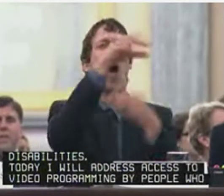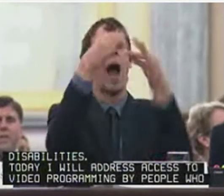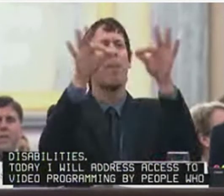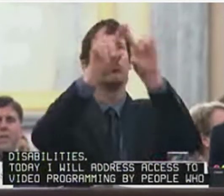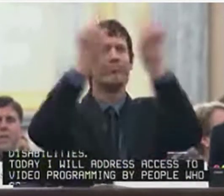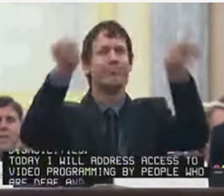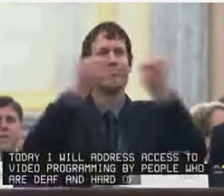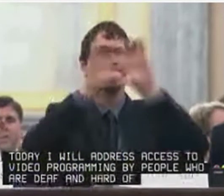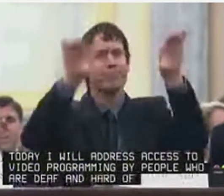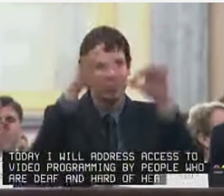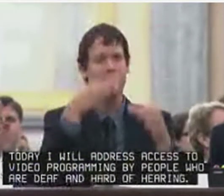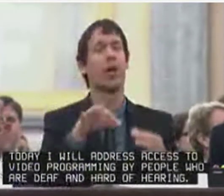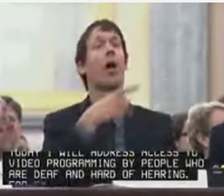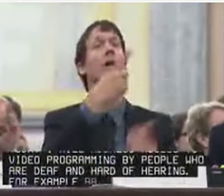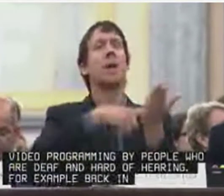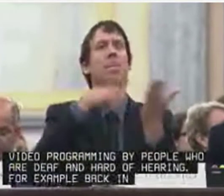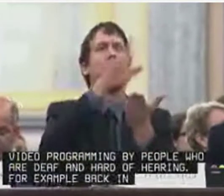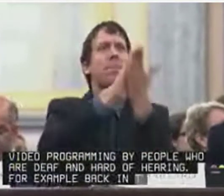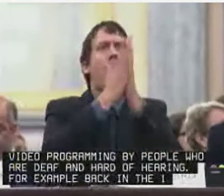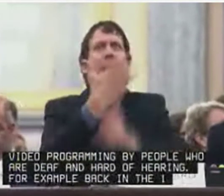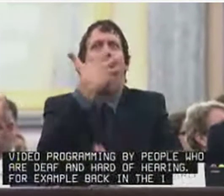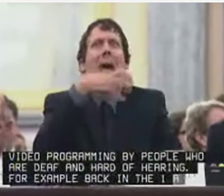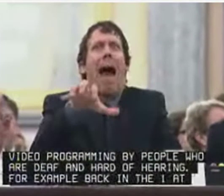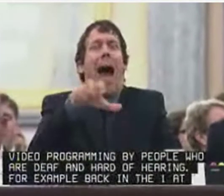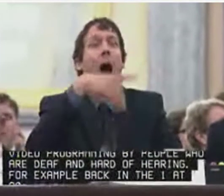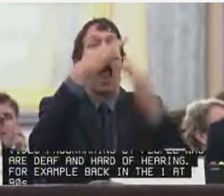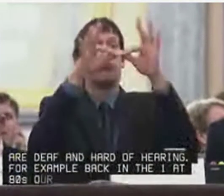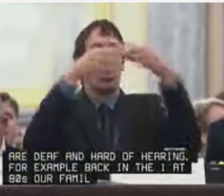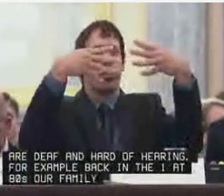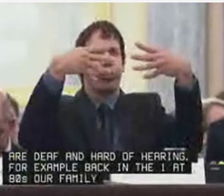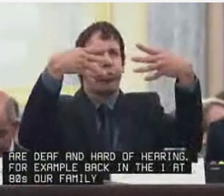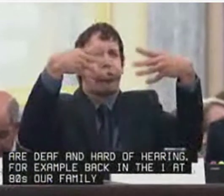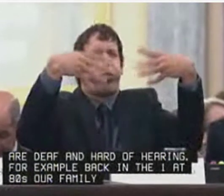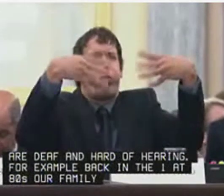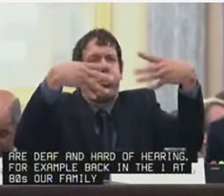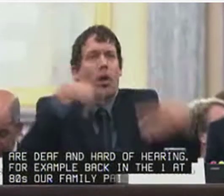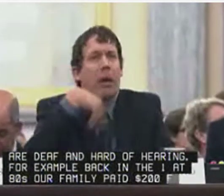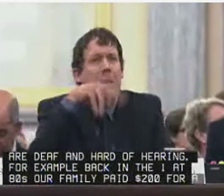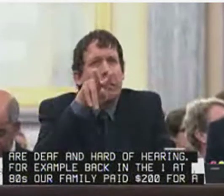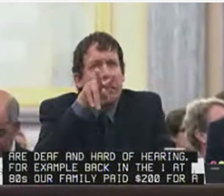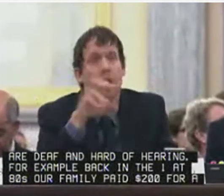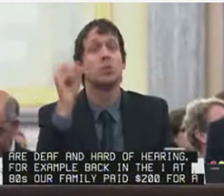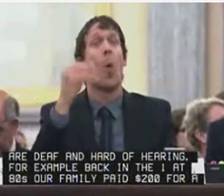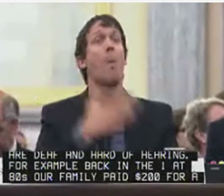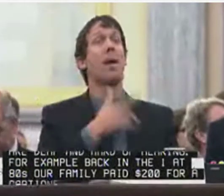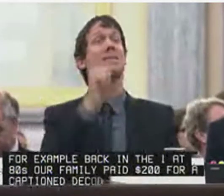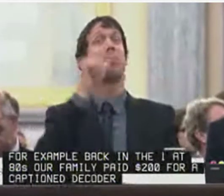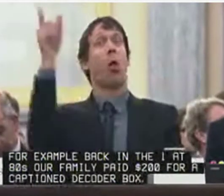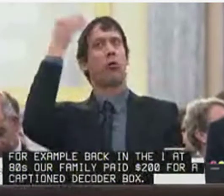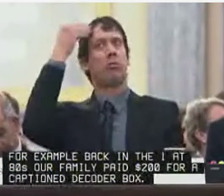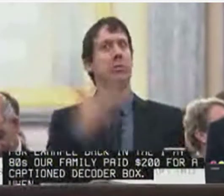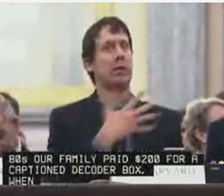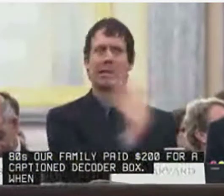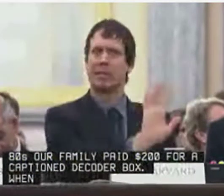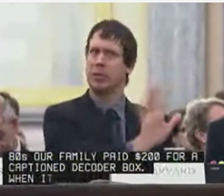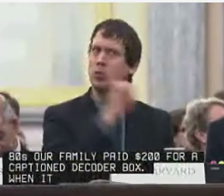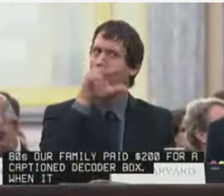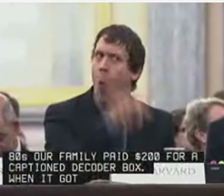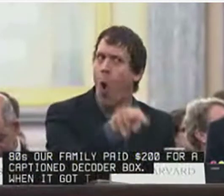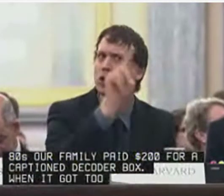$200 for a captioned decoder box. When the decoder box got too hot, the captions would flicker, making them impossible to read. I remember my